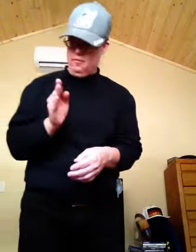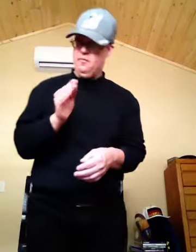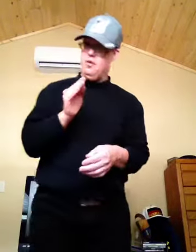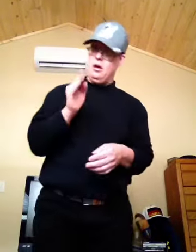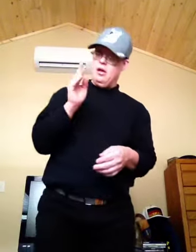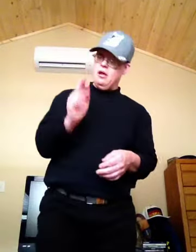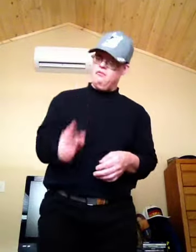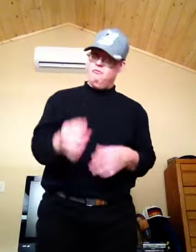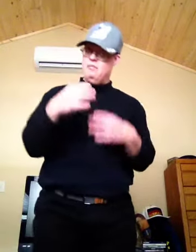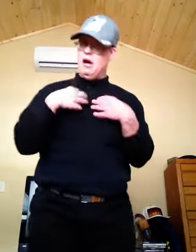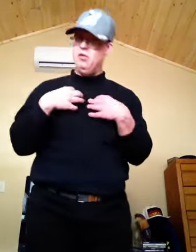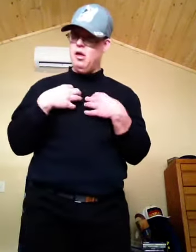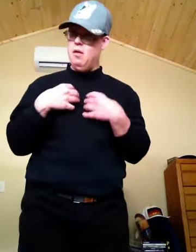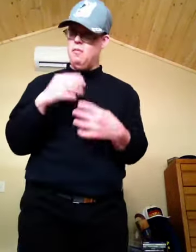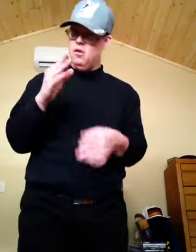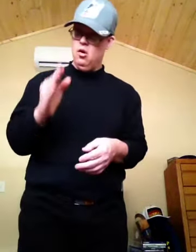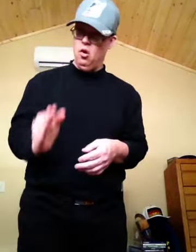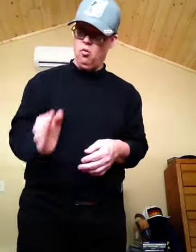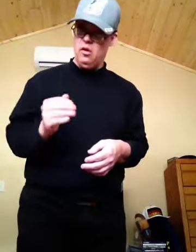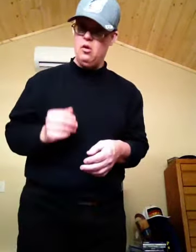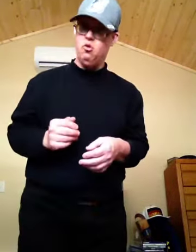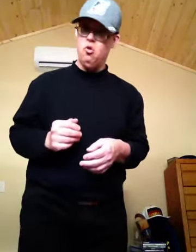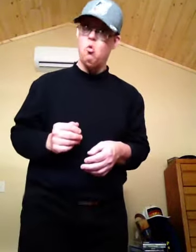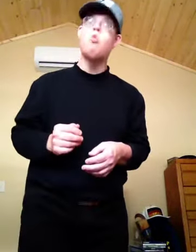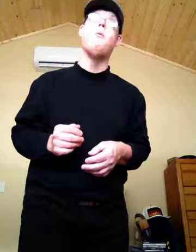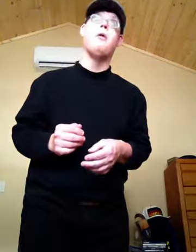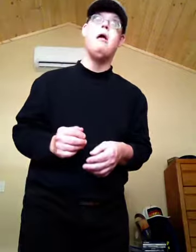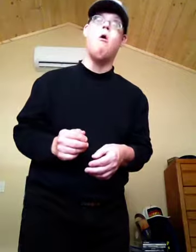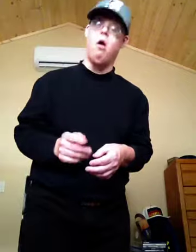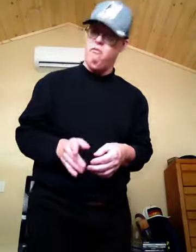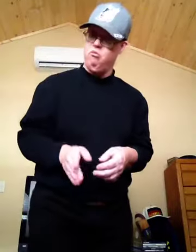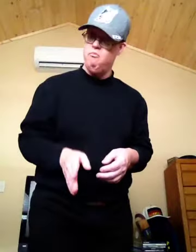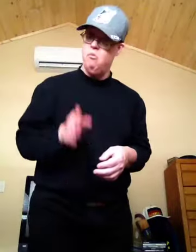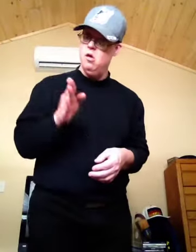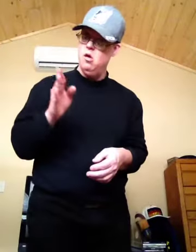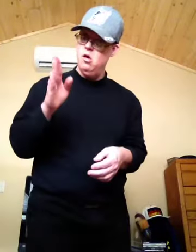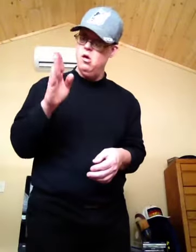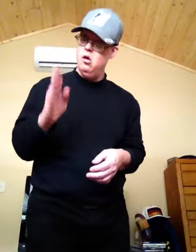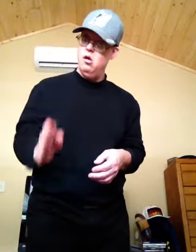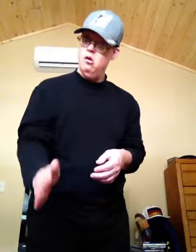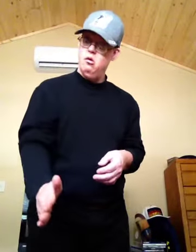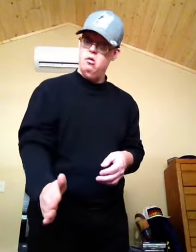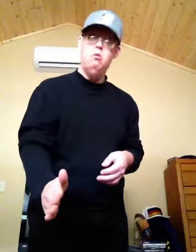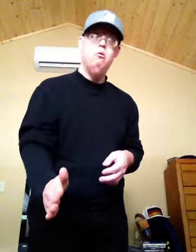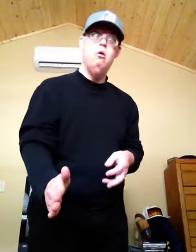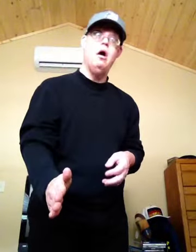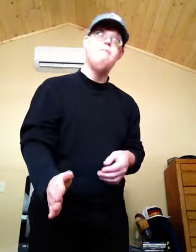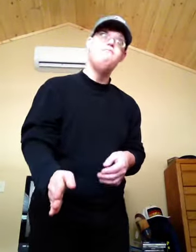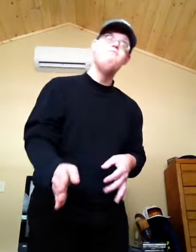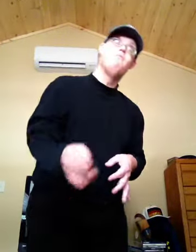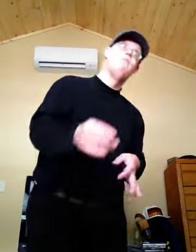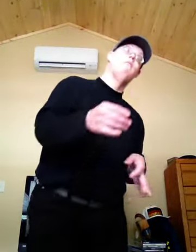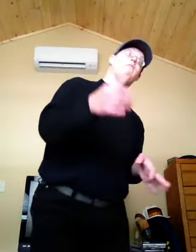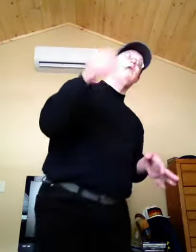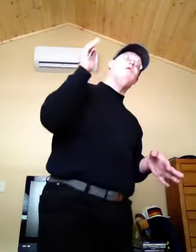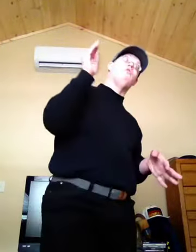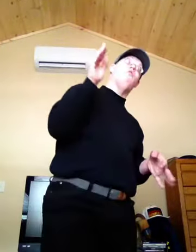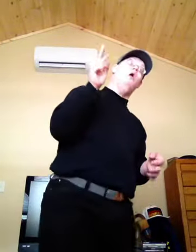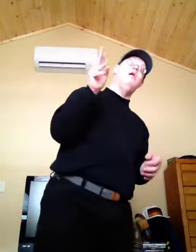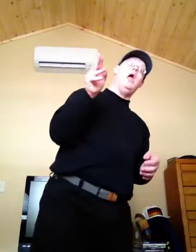if my team goes into the playoffs, right? It will start in